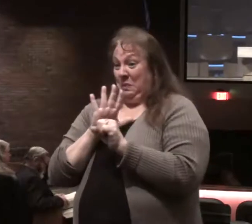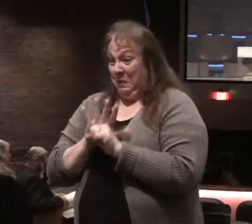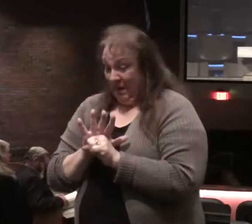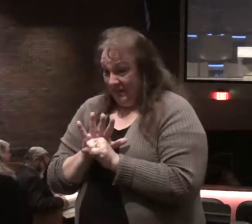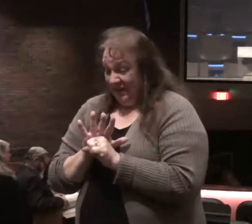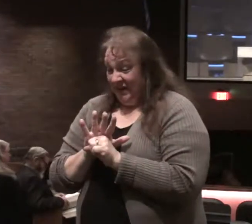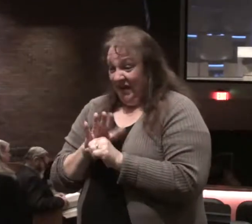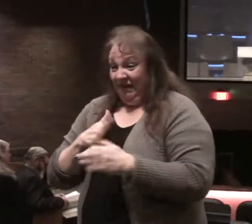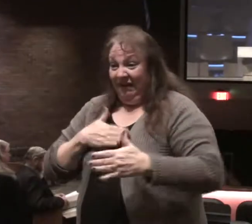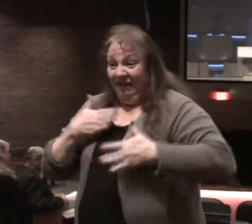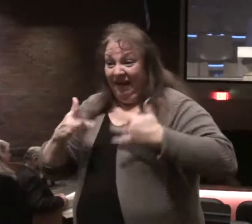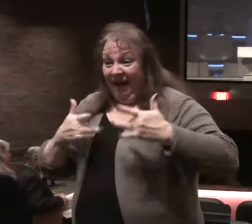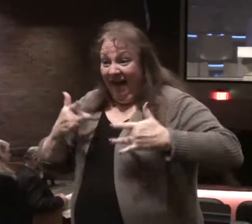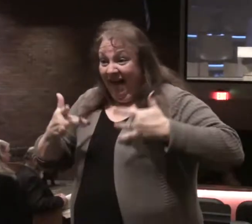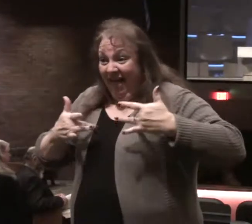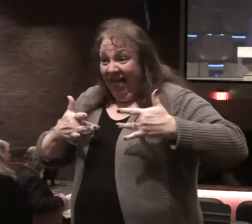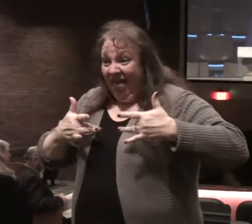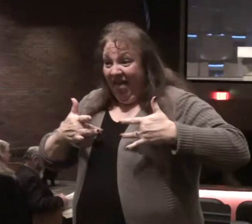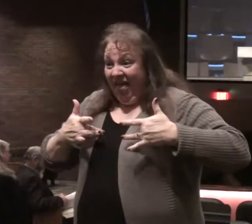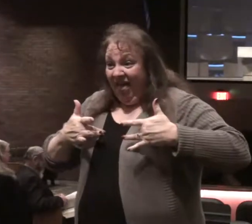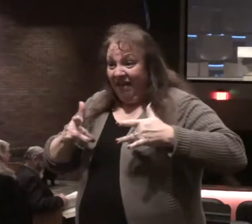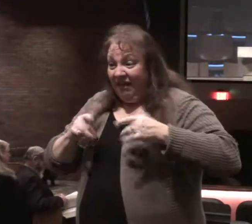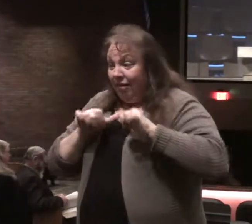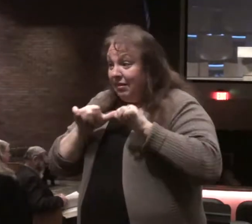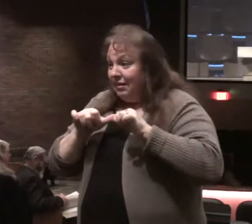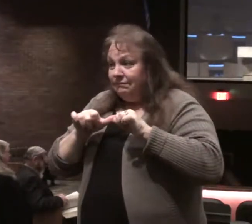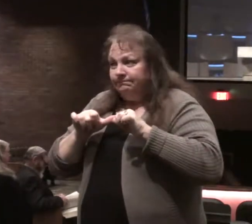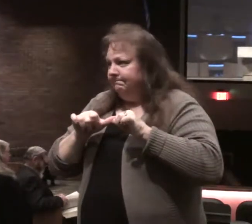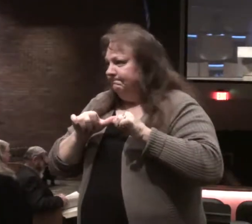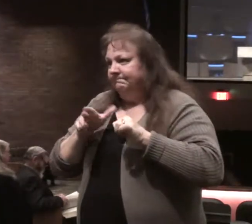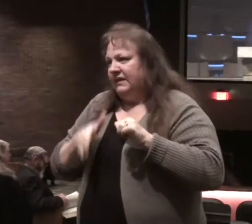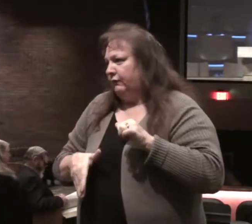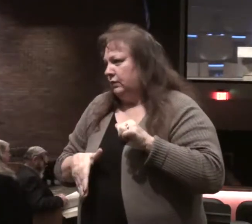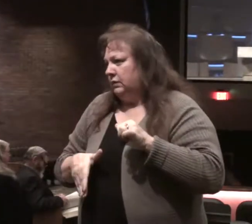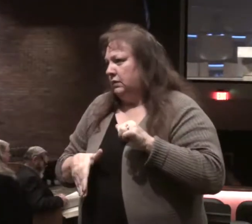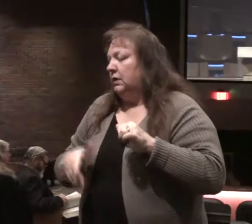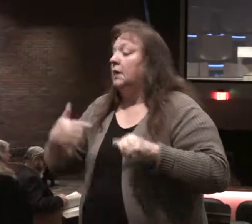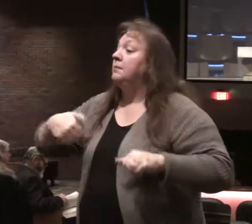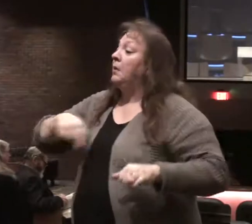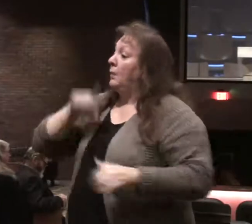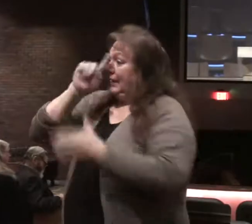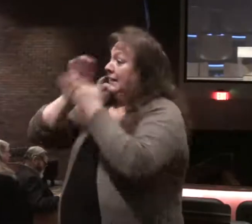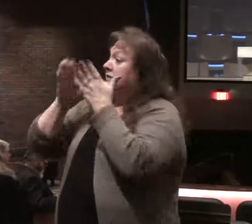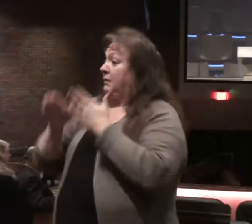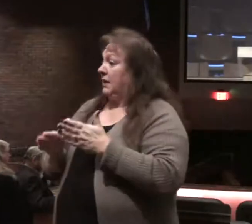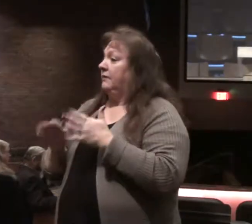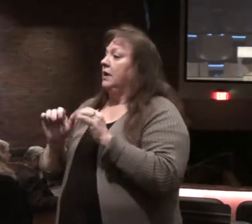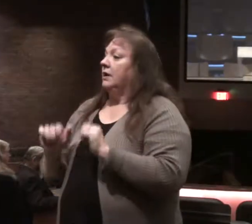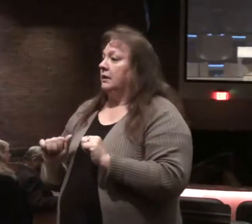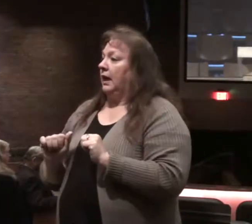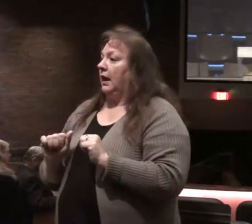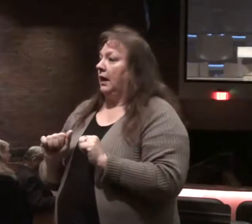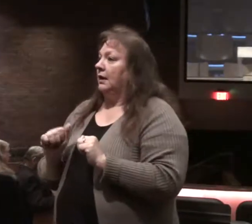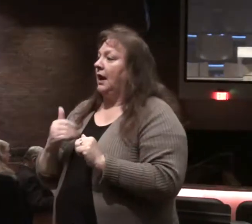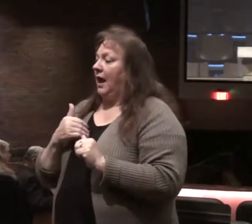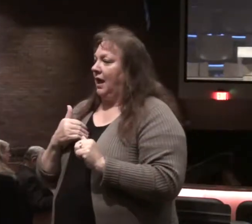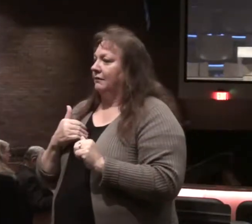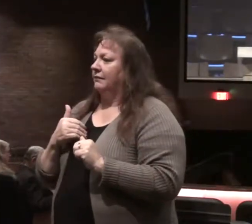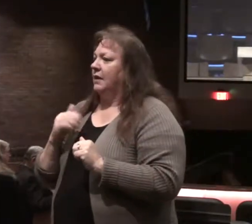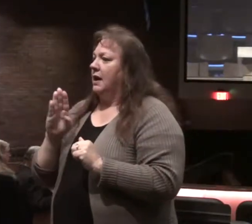happiness, the joy, the blessing never lasts. For the believer, though, there can be a blessedness.